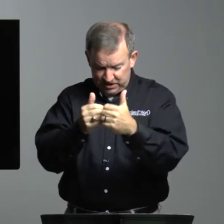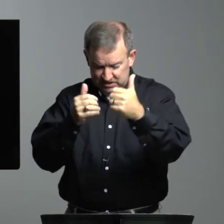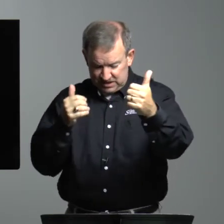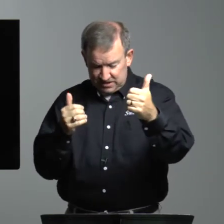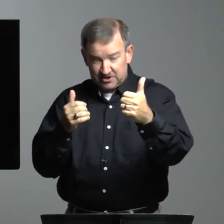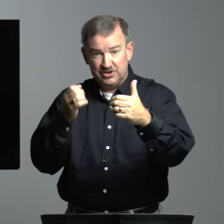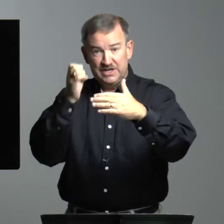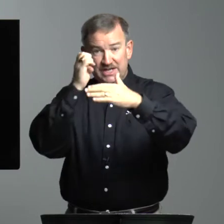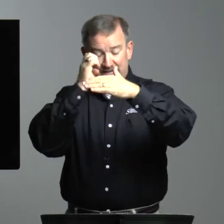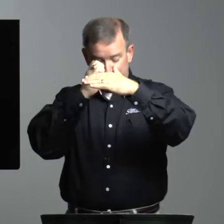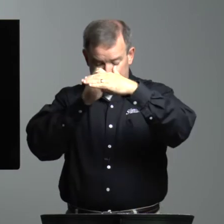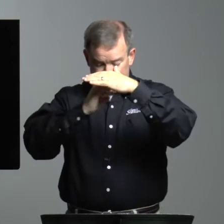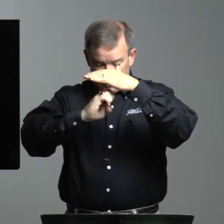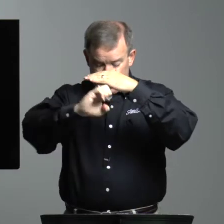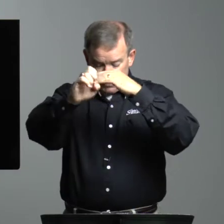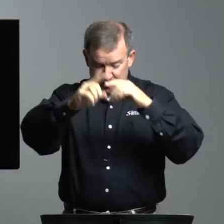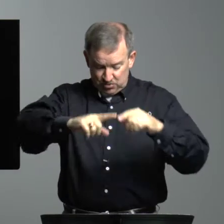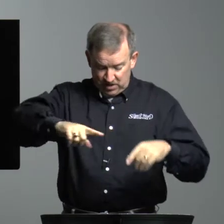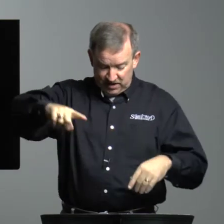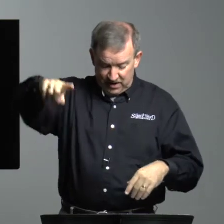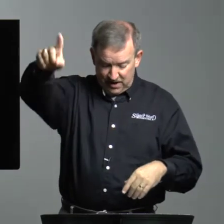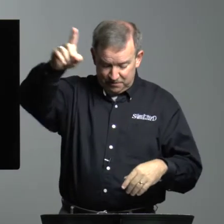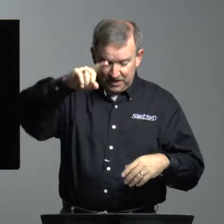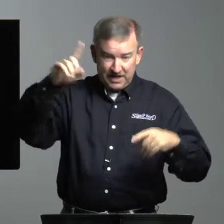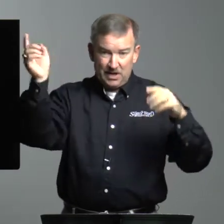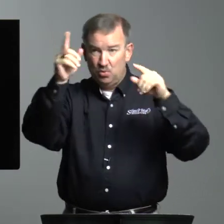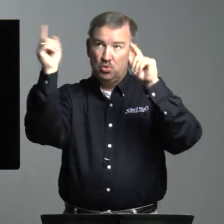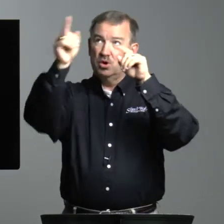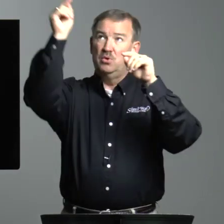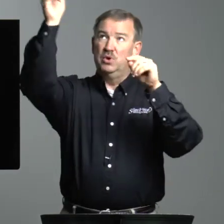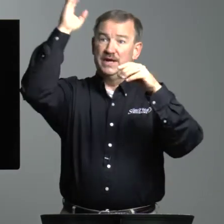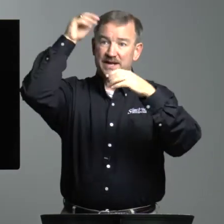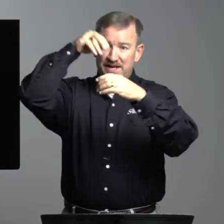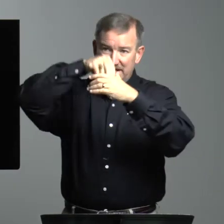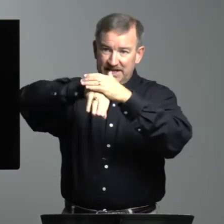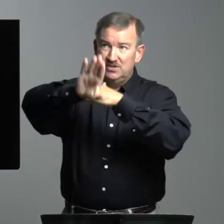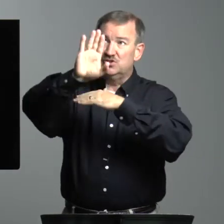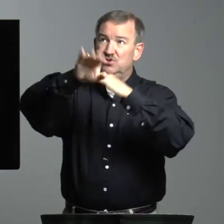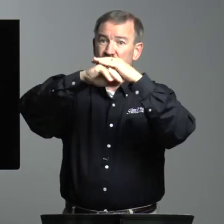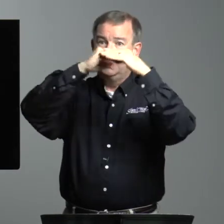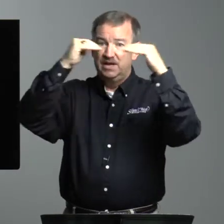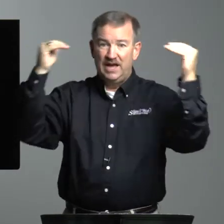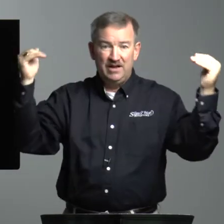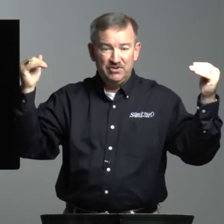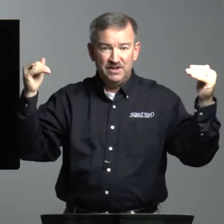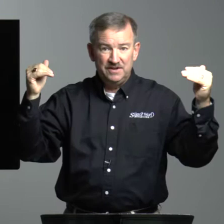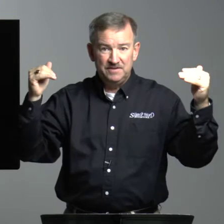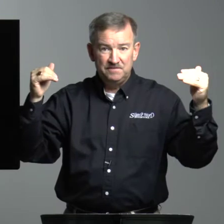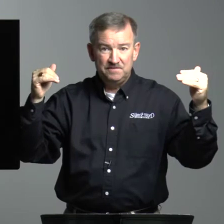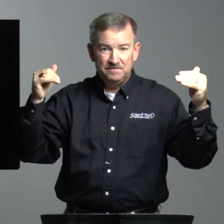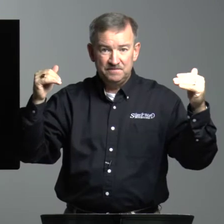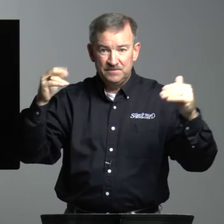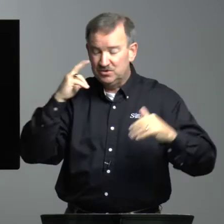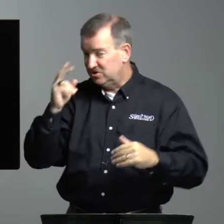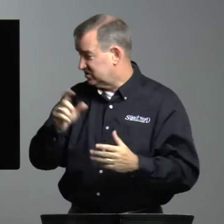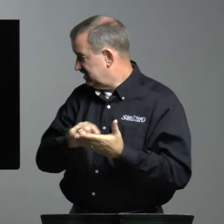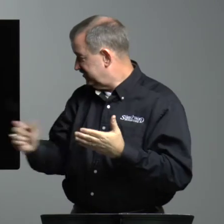asunder. And Elijah went up in a whirlwind into heaven. Do you see the